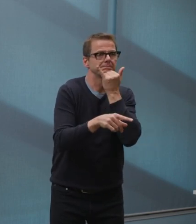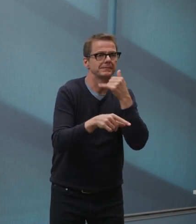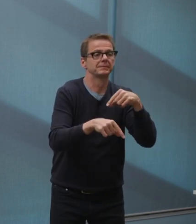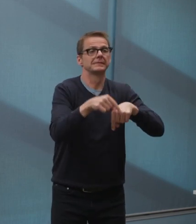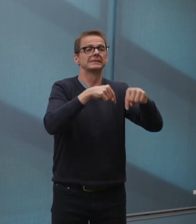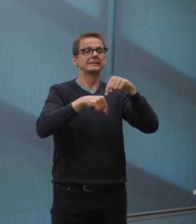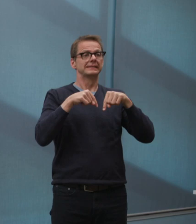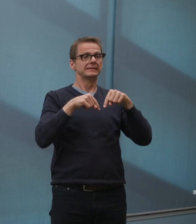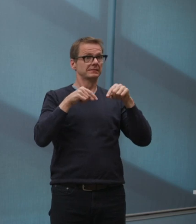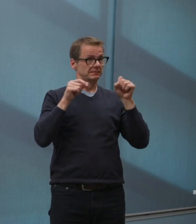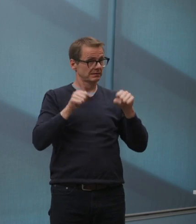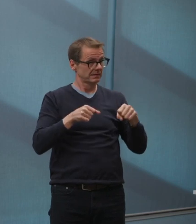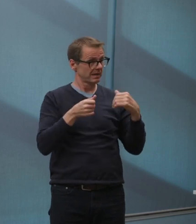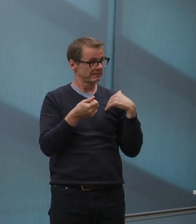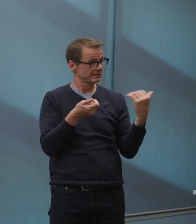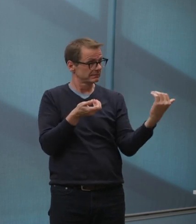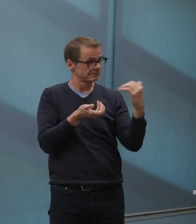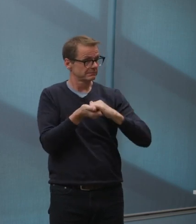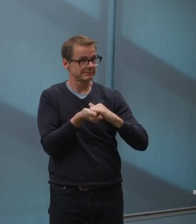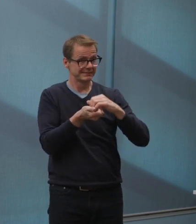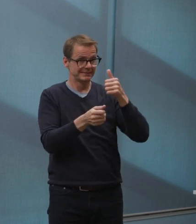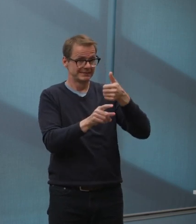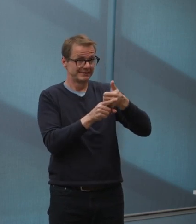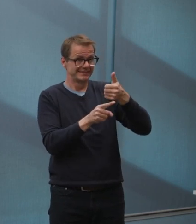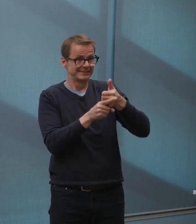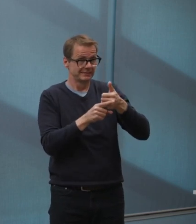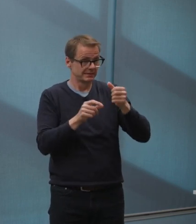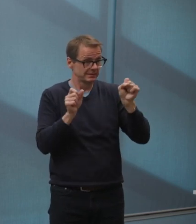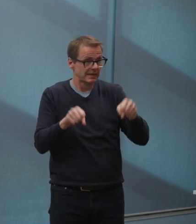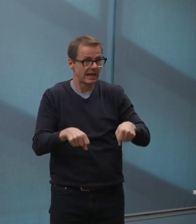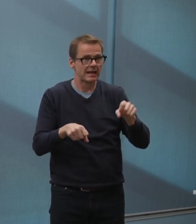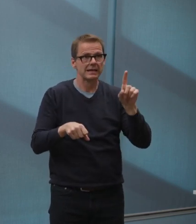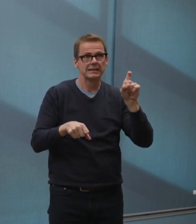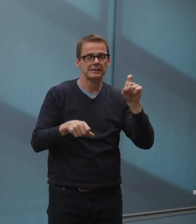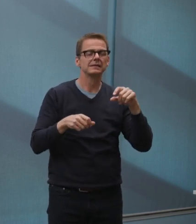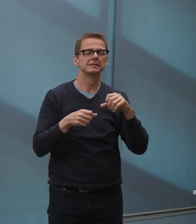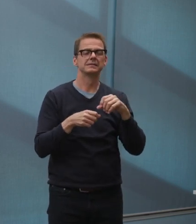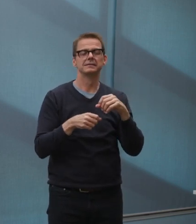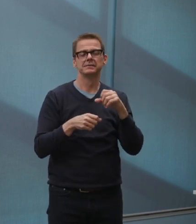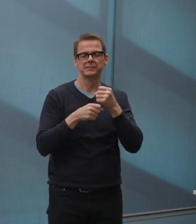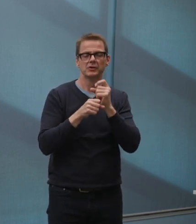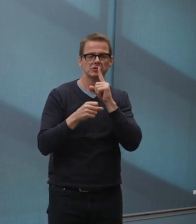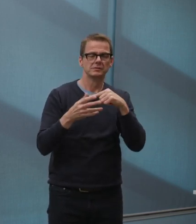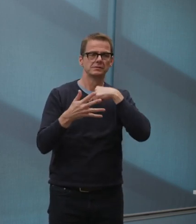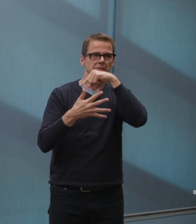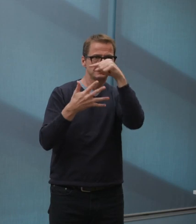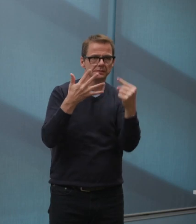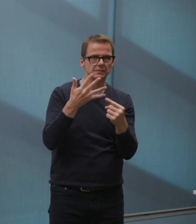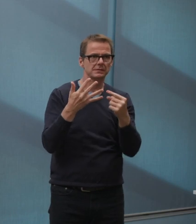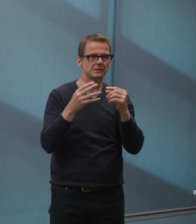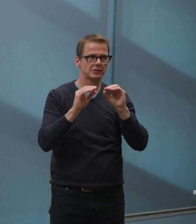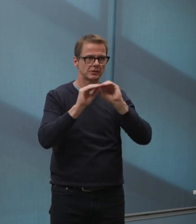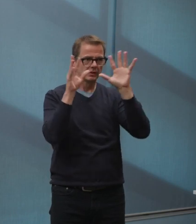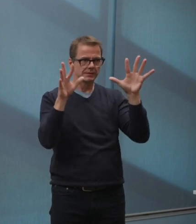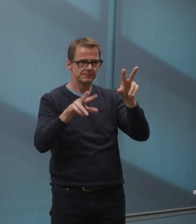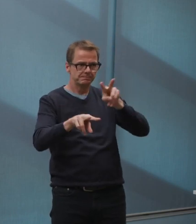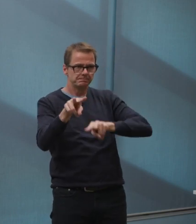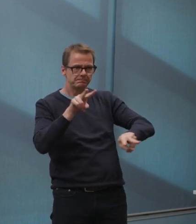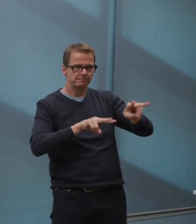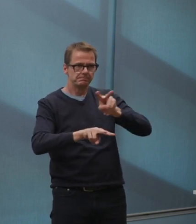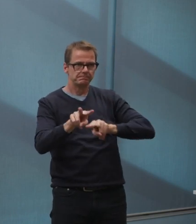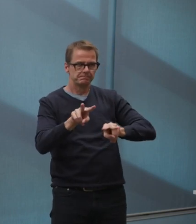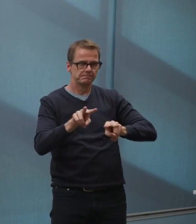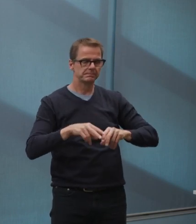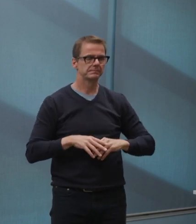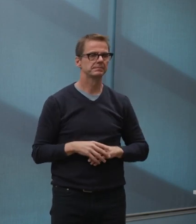we will be thorough in navigating through this. Additional details about our relaunch strategy will be presented at the next